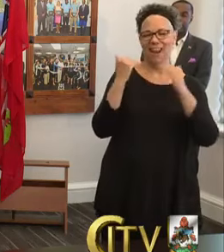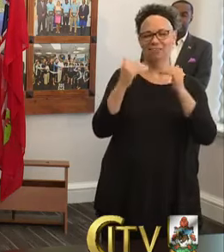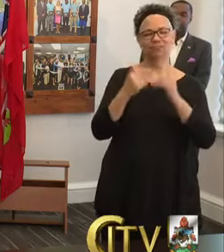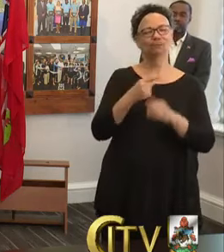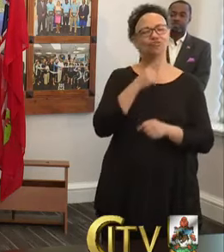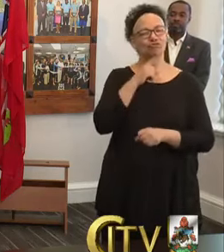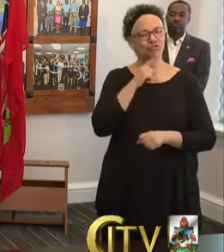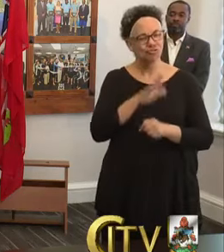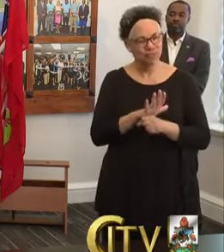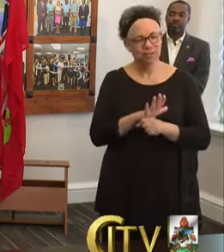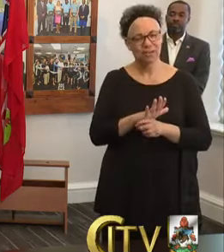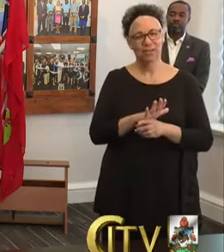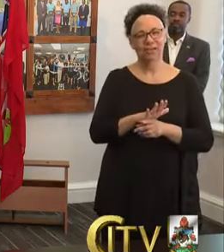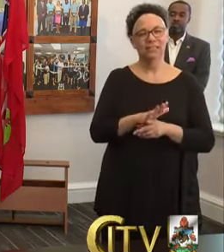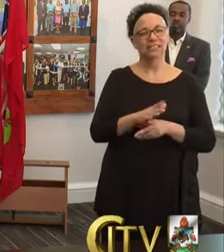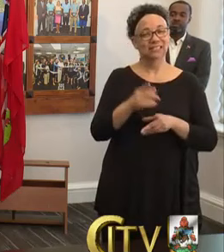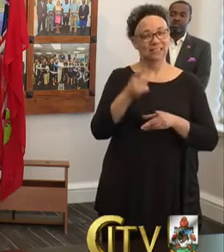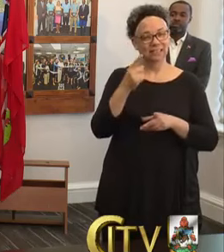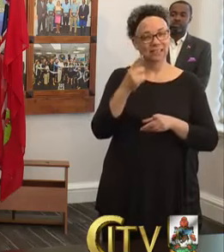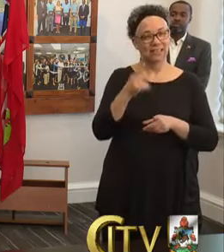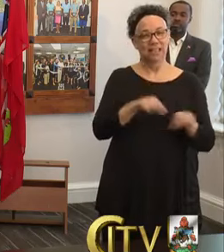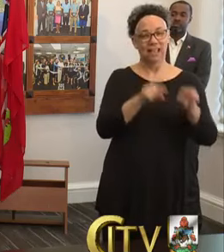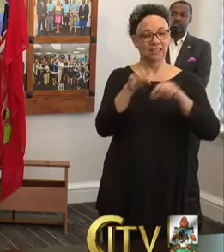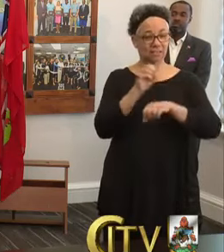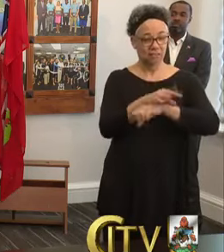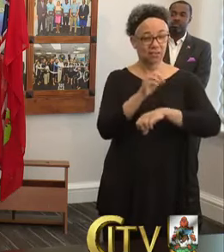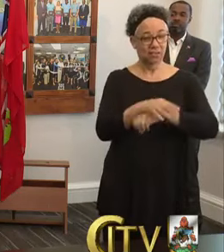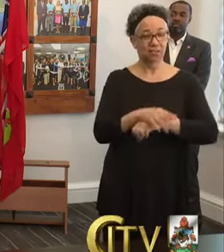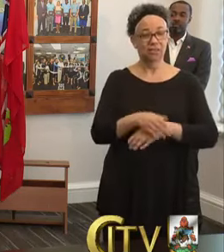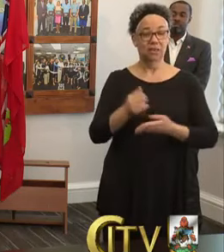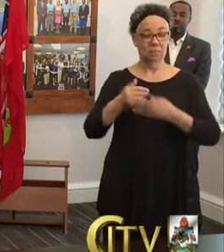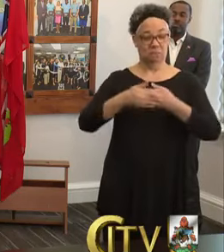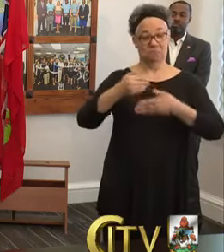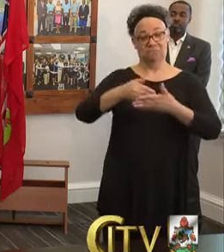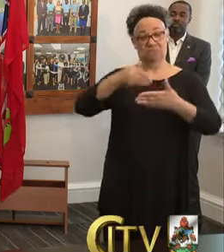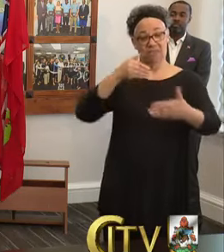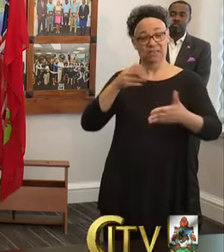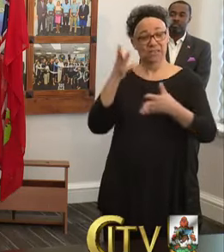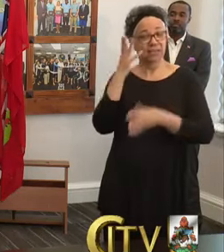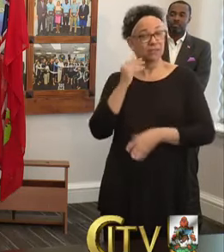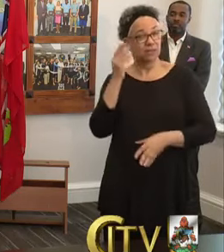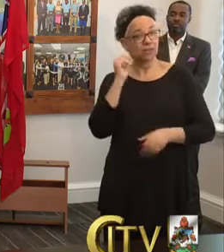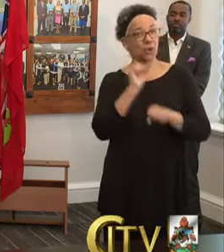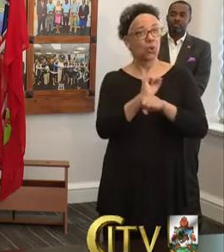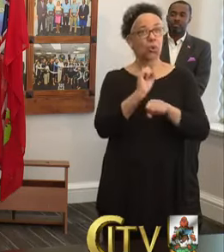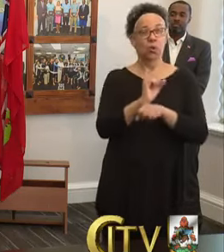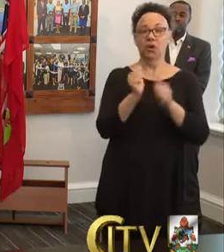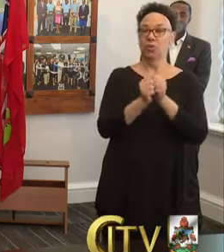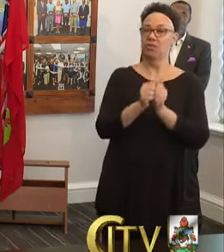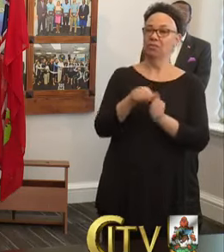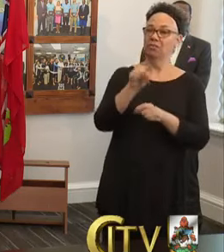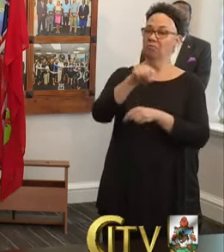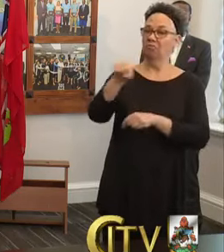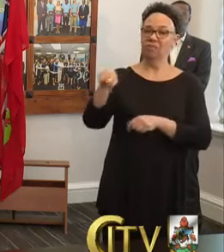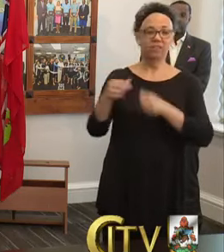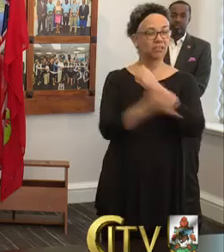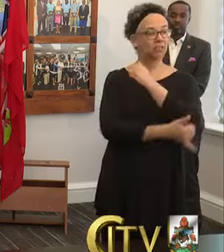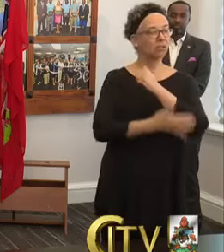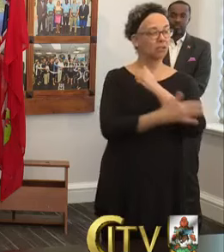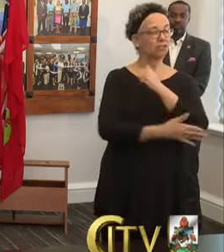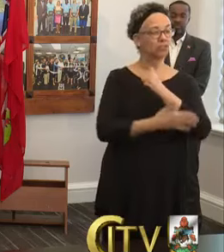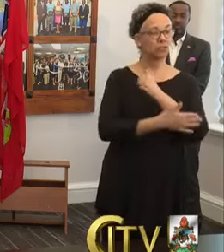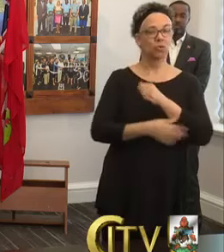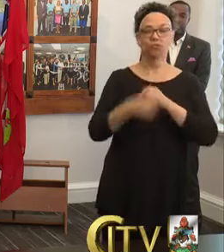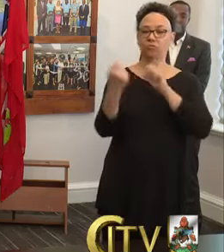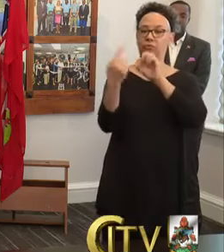starting the consultancy using this approach as the consultants have previous experience working with countries on projects using remote platforms.